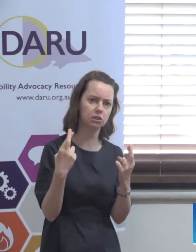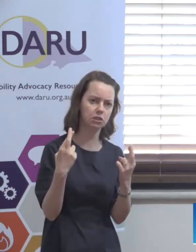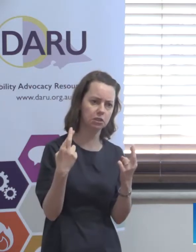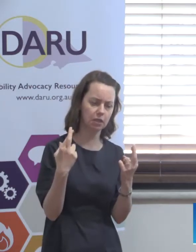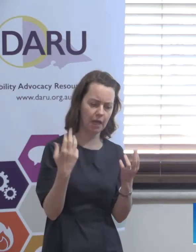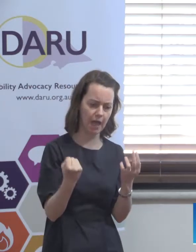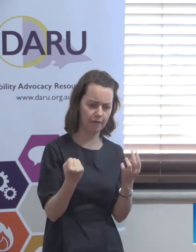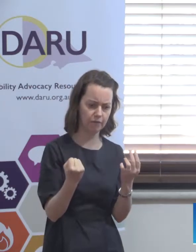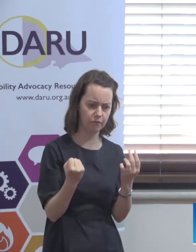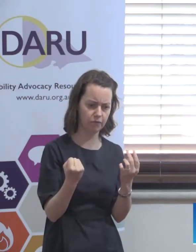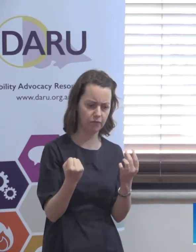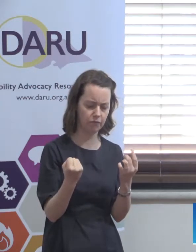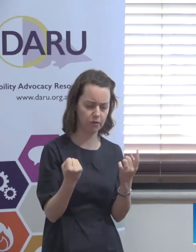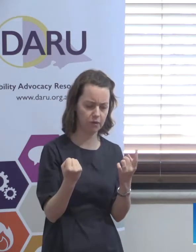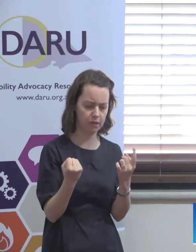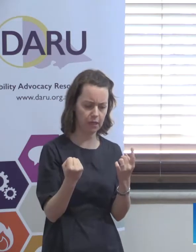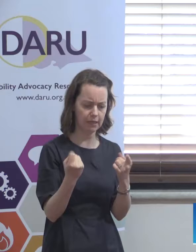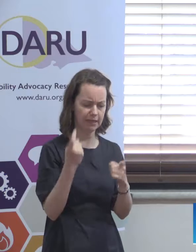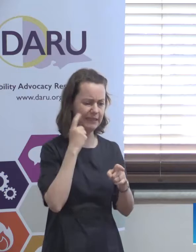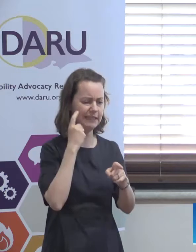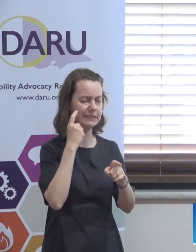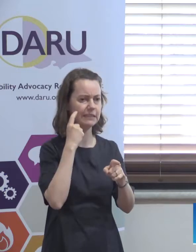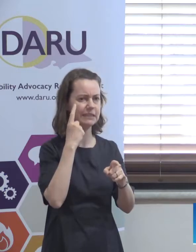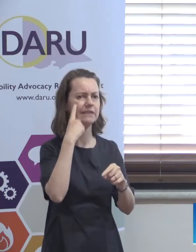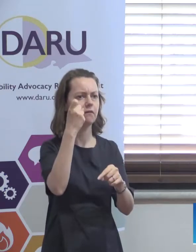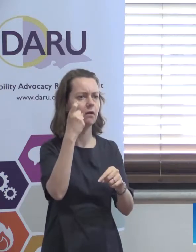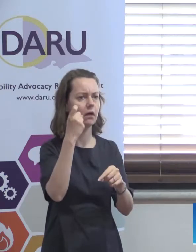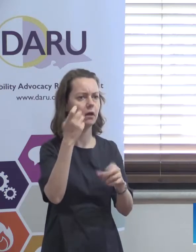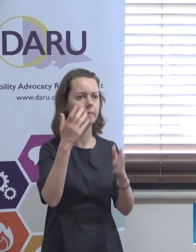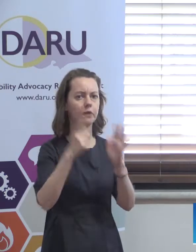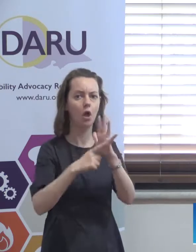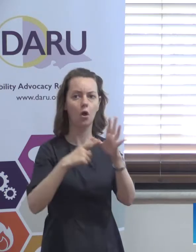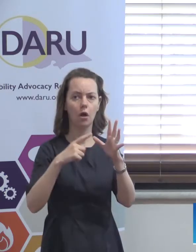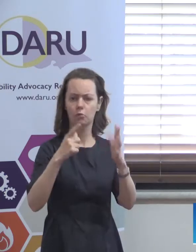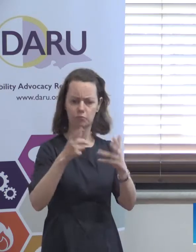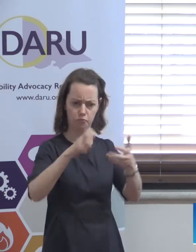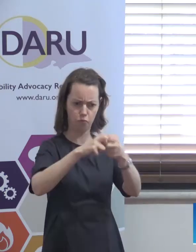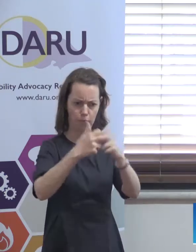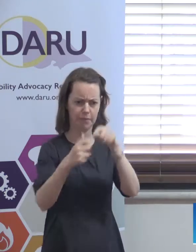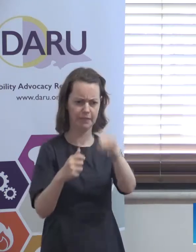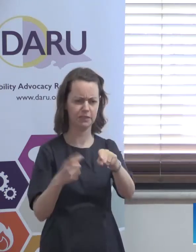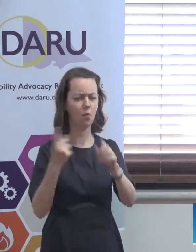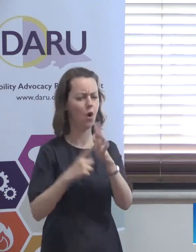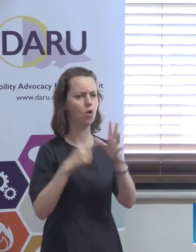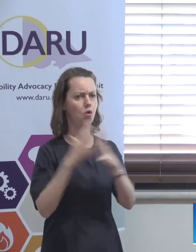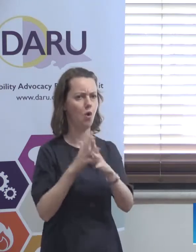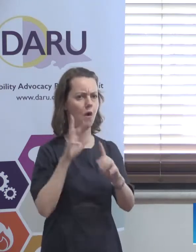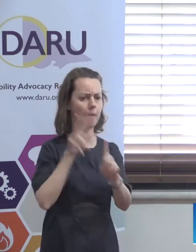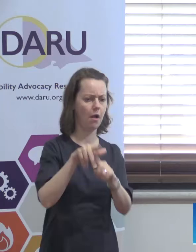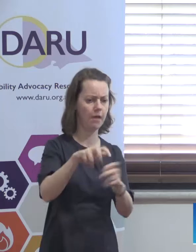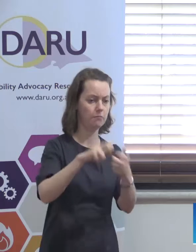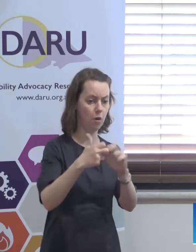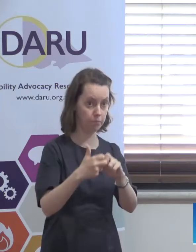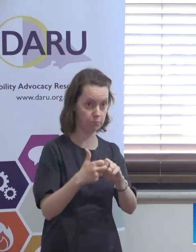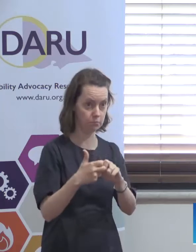where, you know, you could easily get all of the legislation and the rules that you needed about an issue that you were working on.